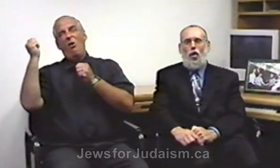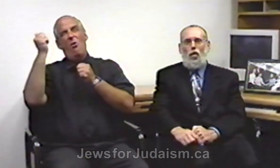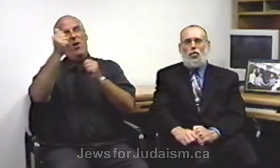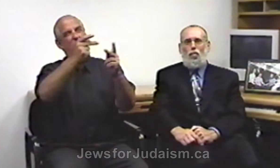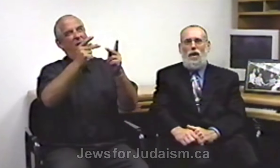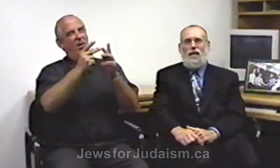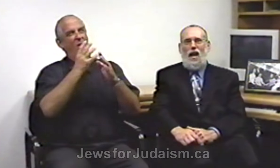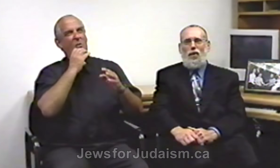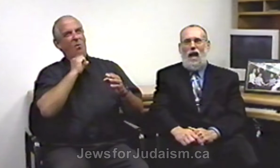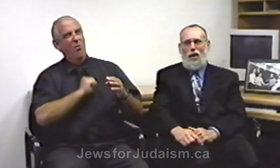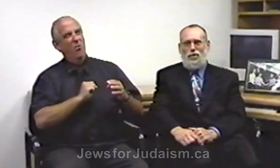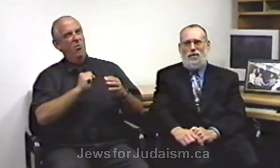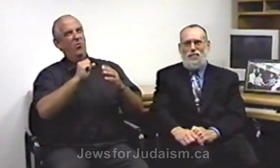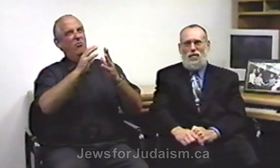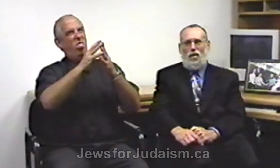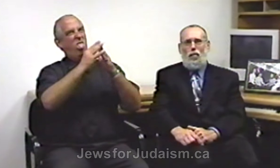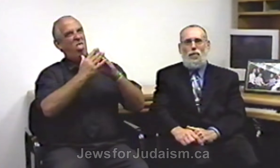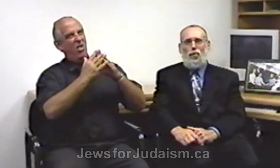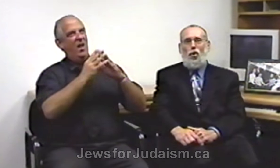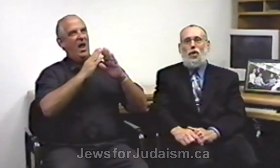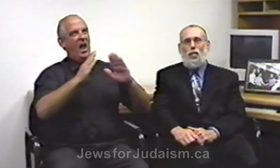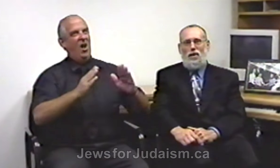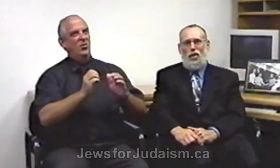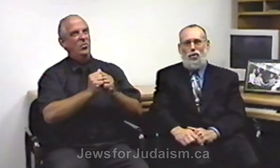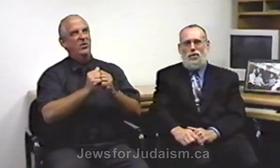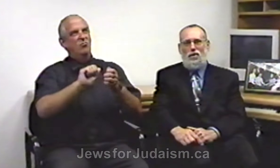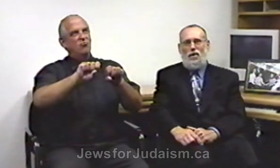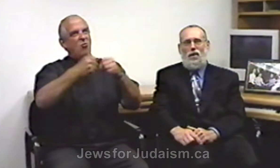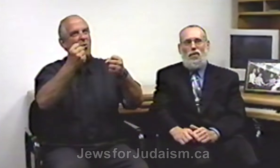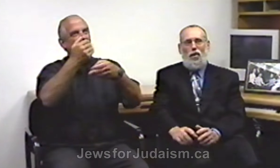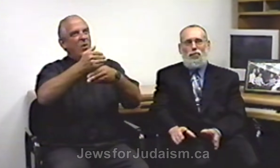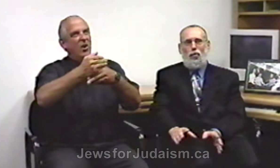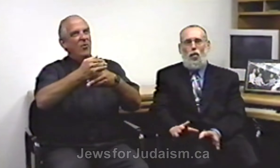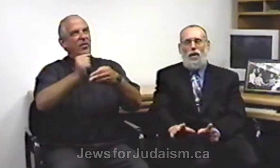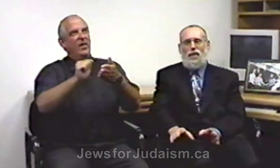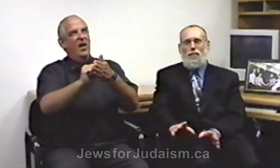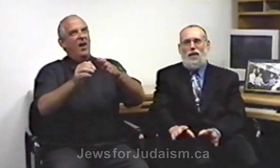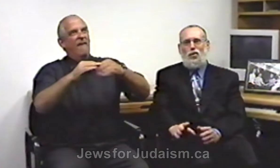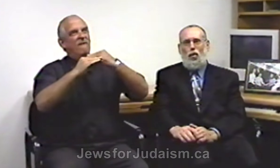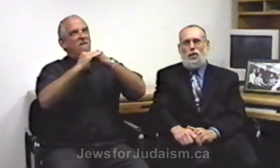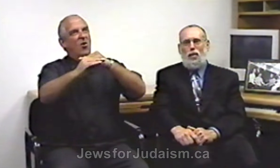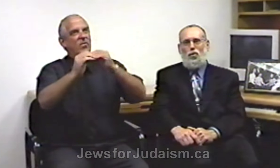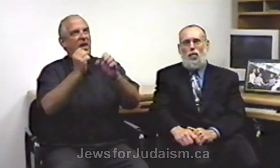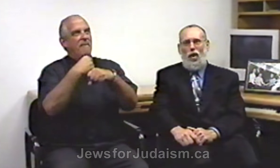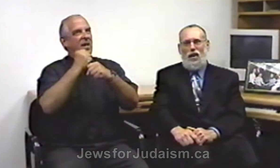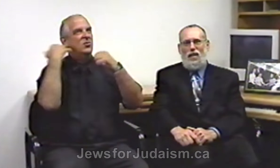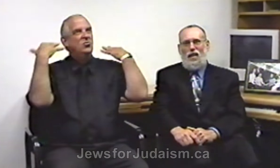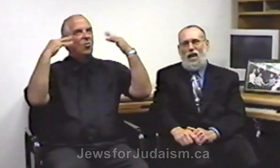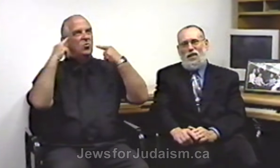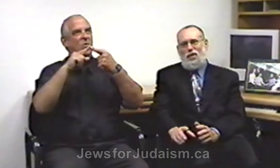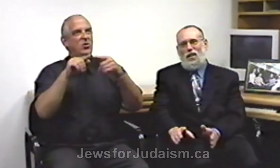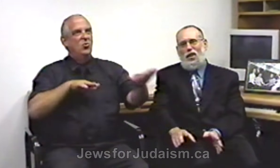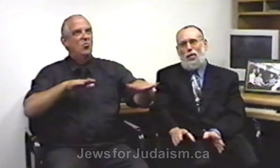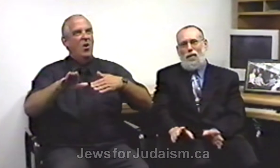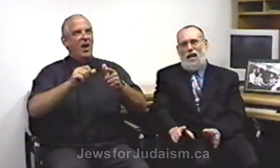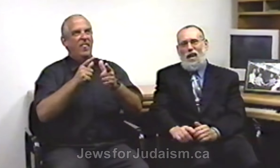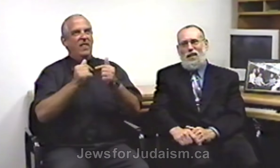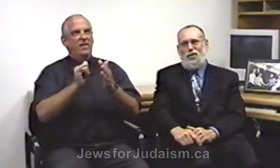an old run down house with broken windows a floor that makes noise when you walk and just a little bed and a